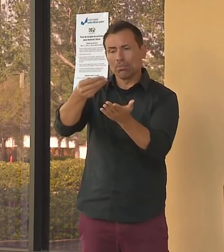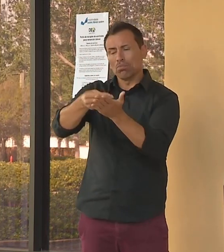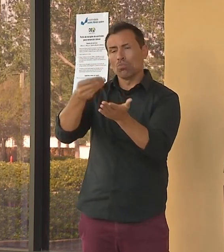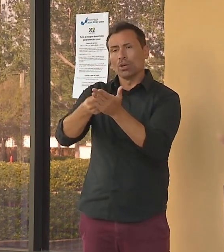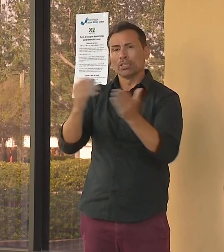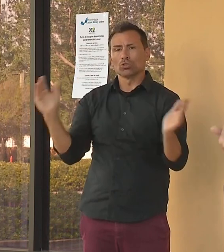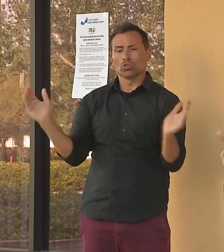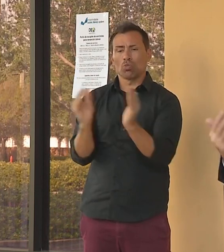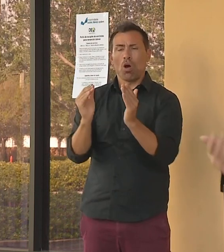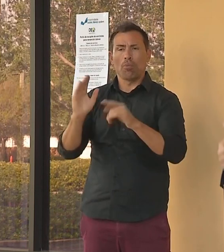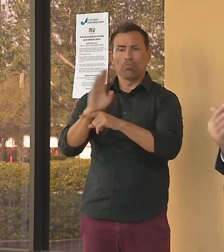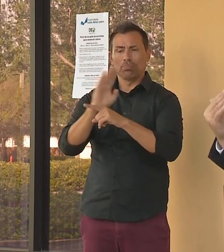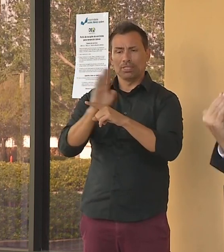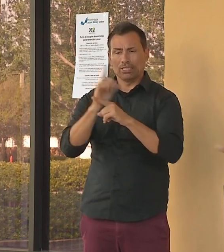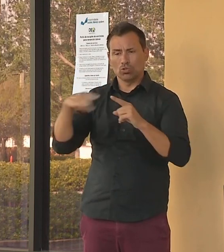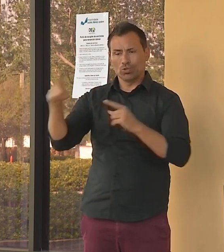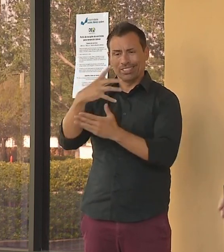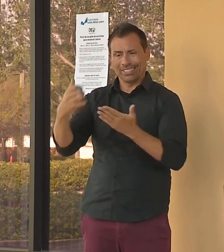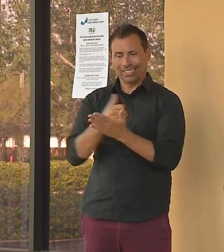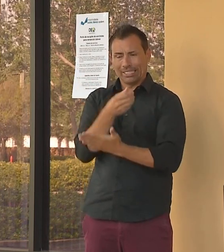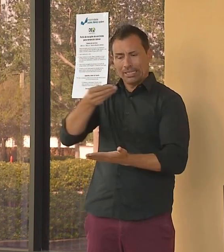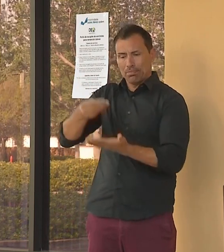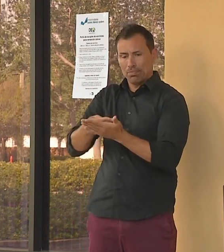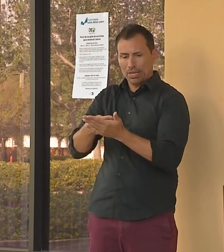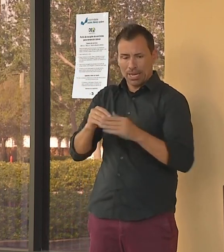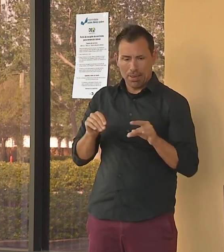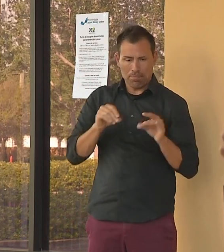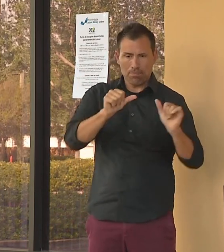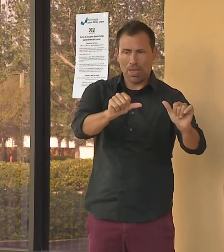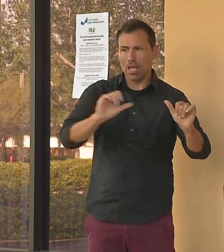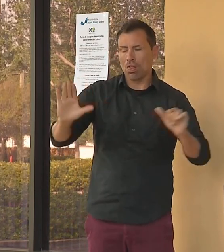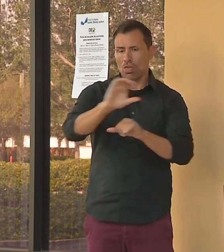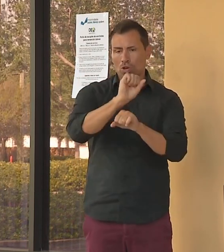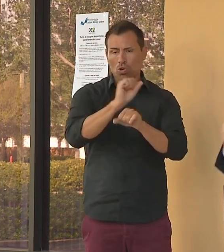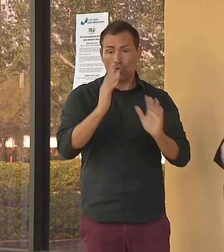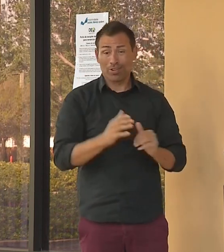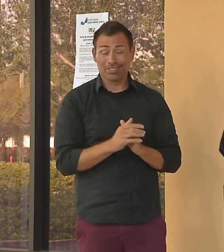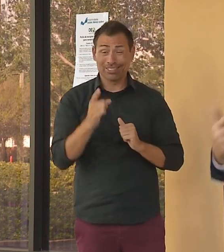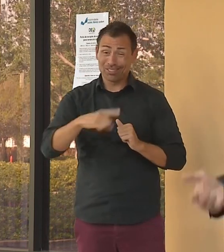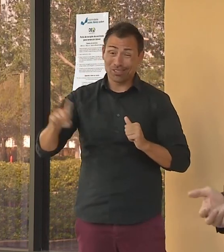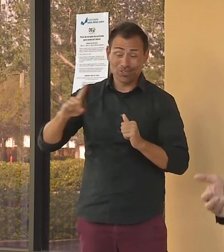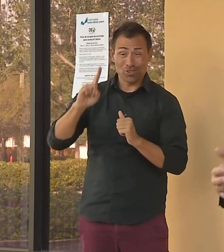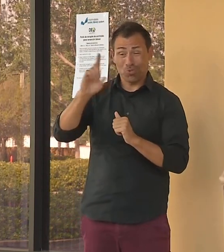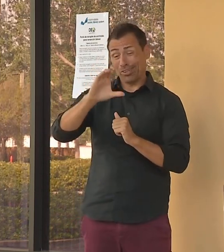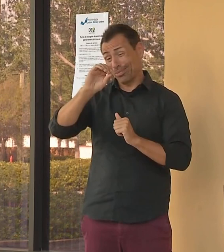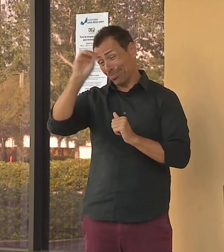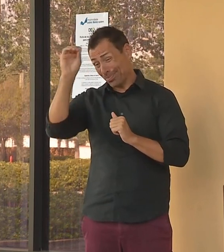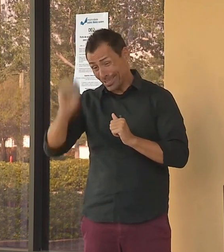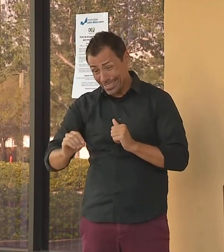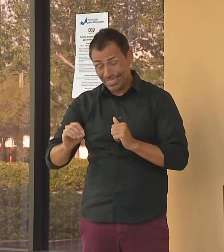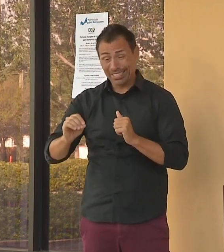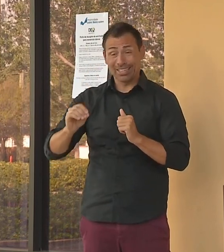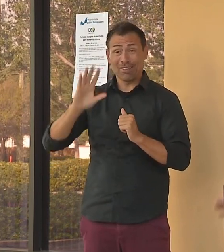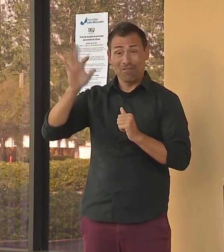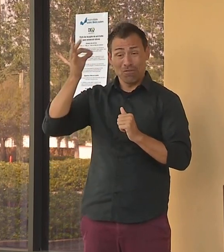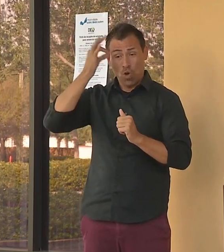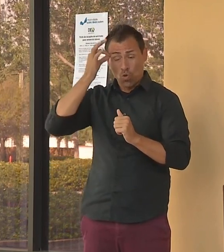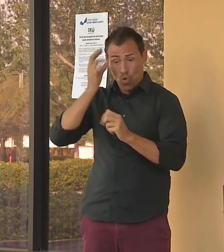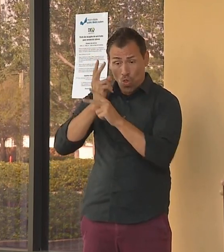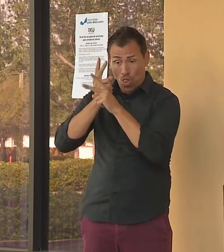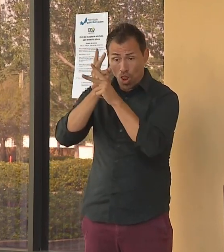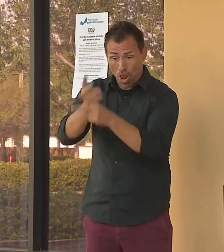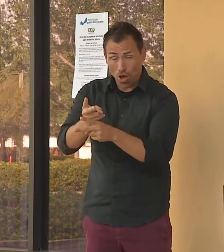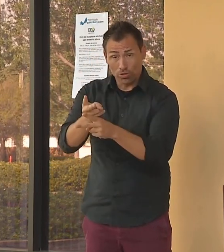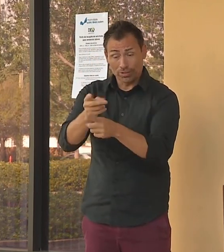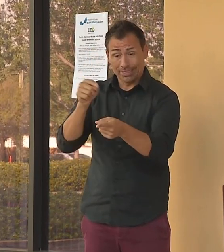hands. Those are 100 percent guaranteed loans from the federal government, which in turn turn into grants for the small businesses. So there's no